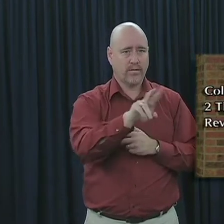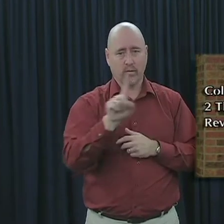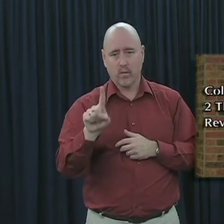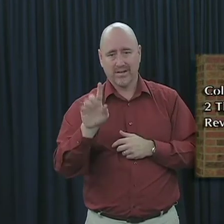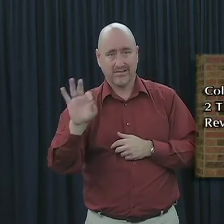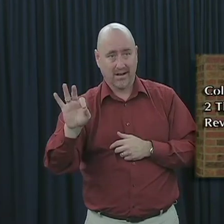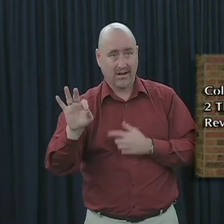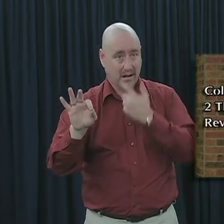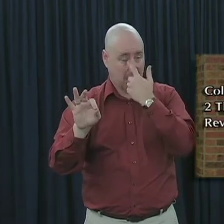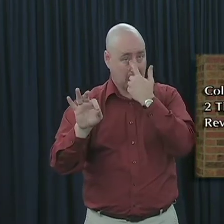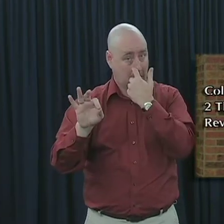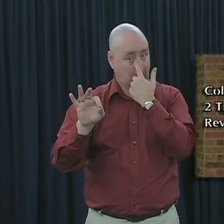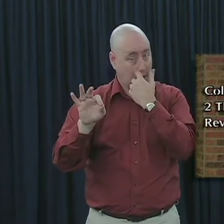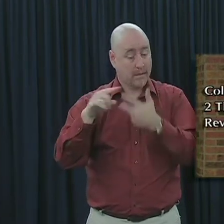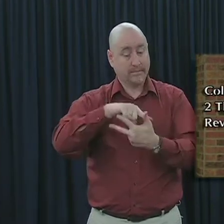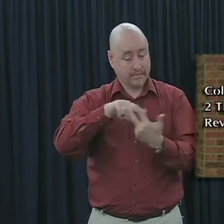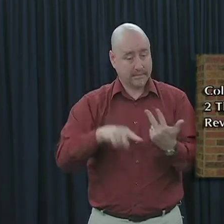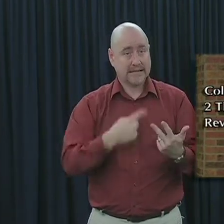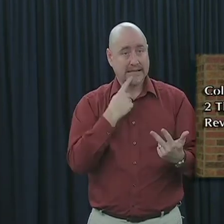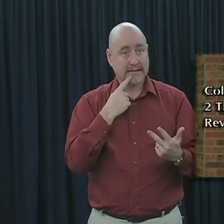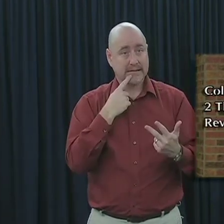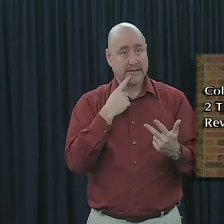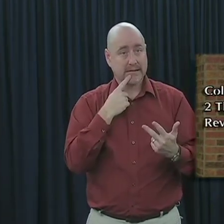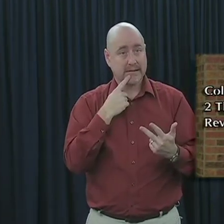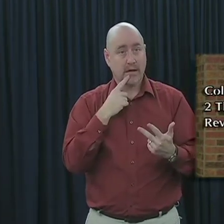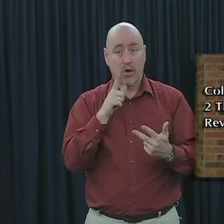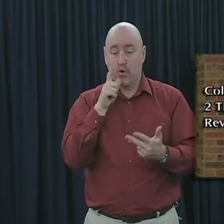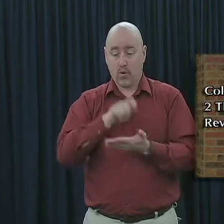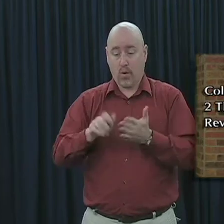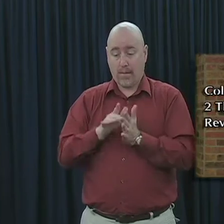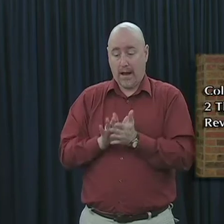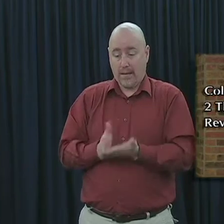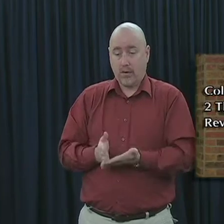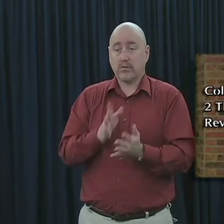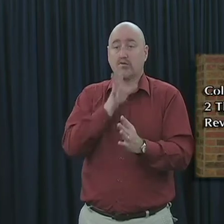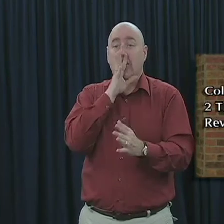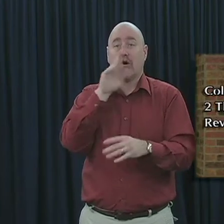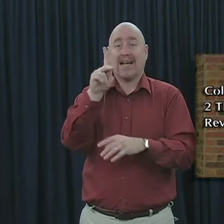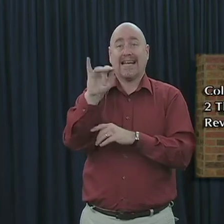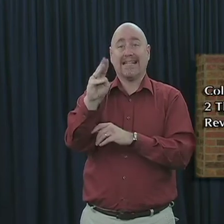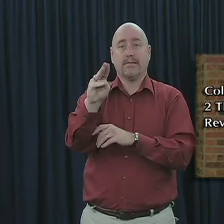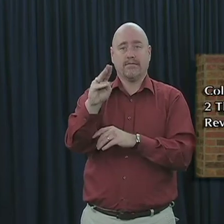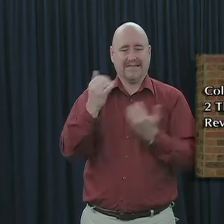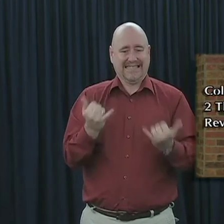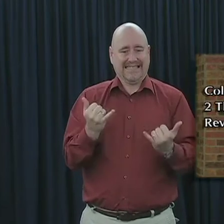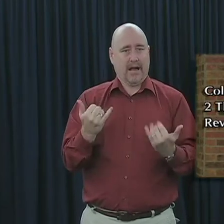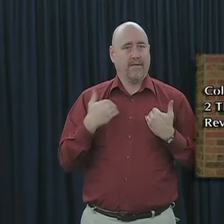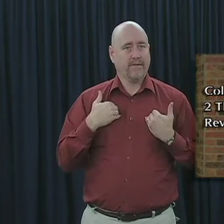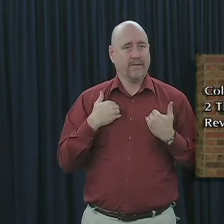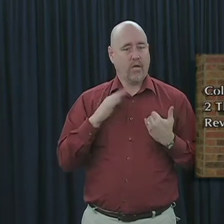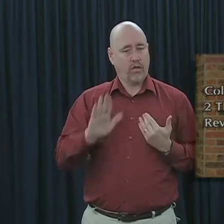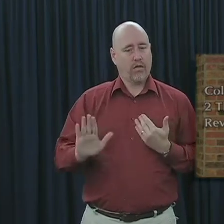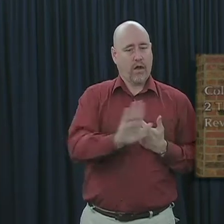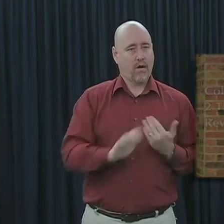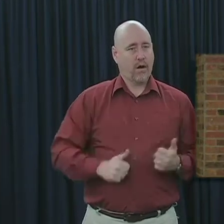1 verse 9, we read that Bible writers spoke of the kingdom being in existence during their lifetime.